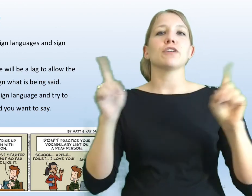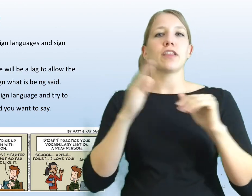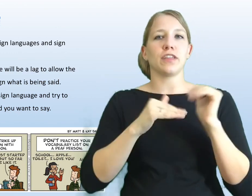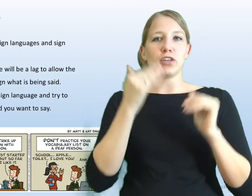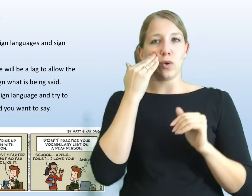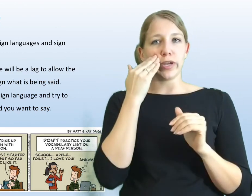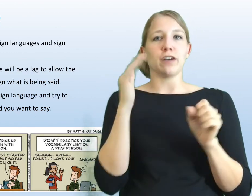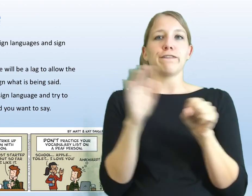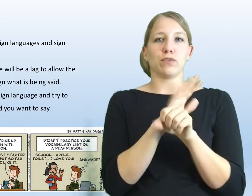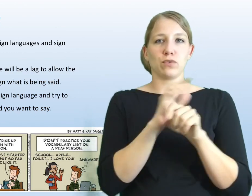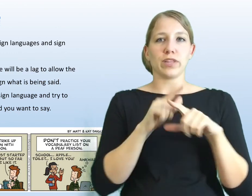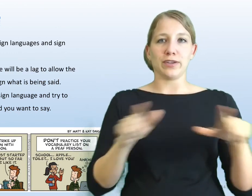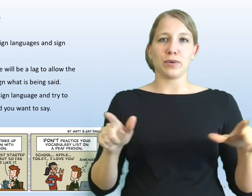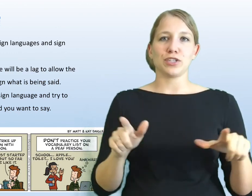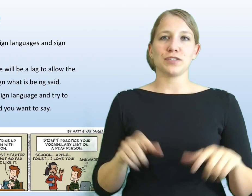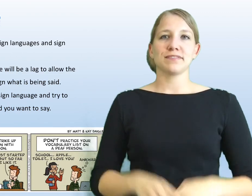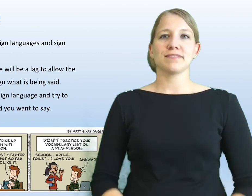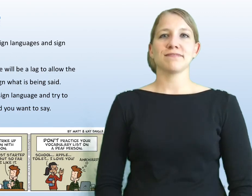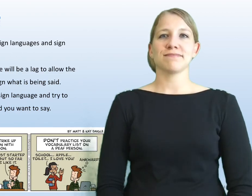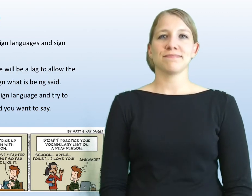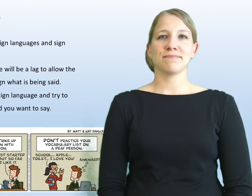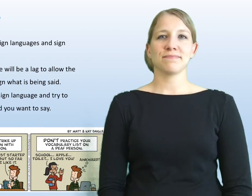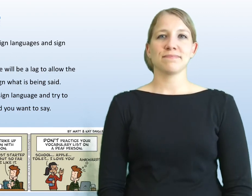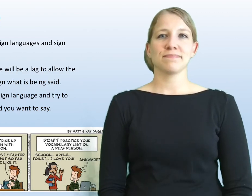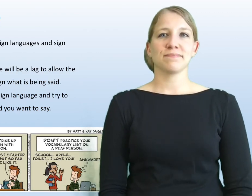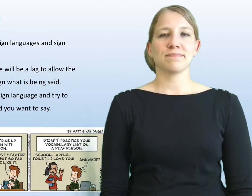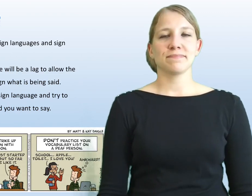different than knowing a full language. love When you've